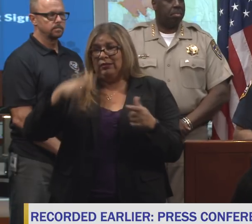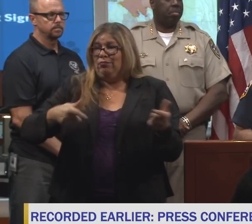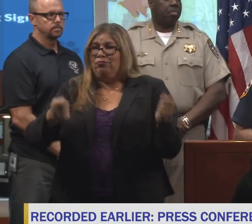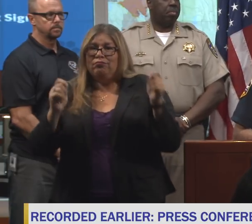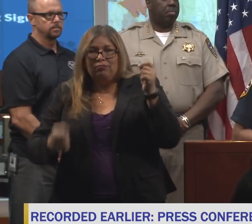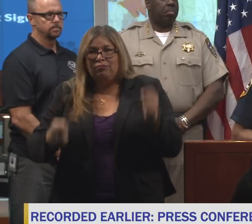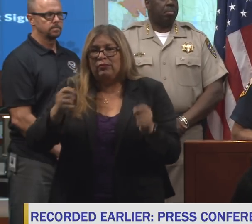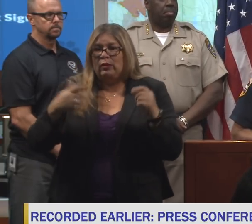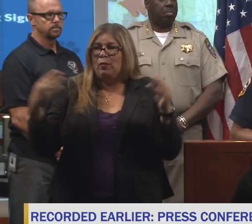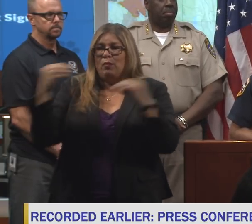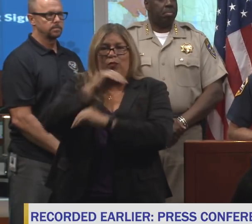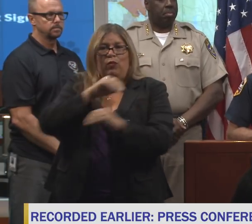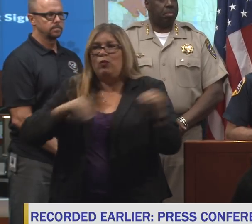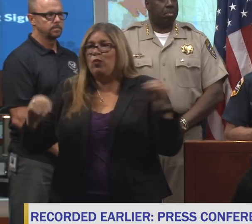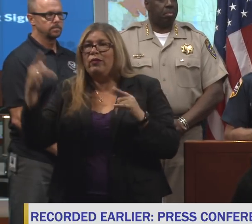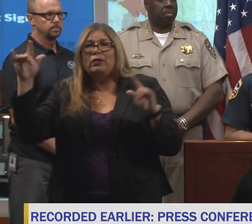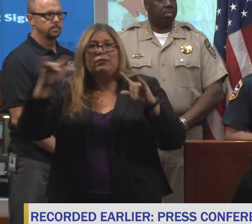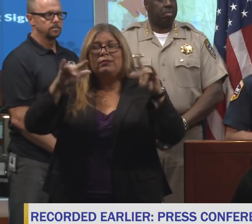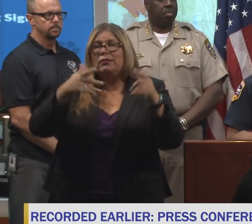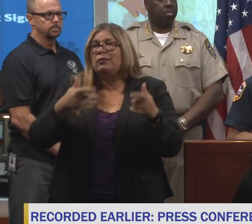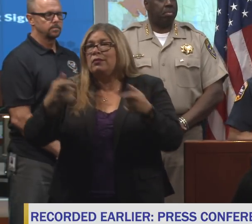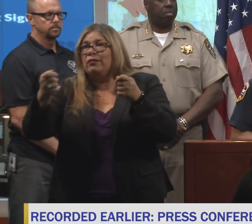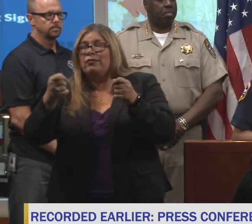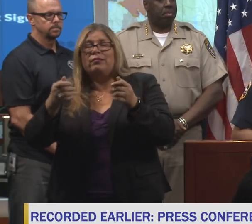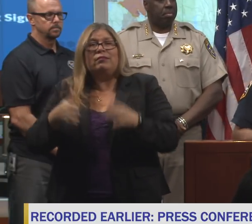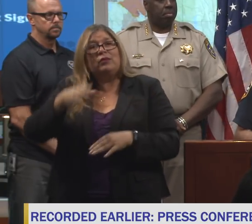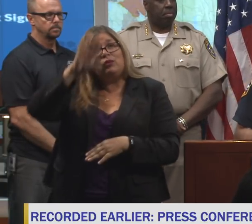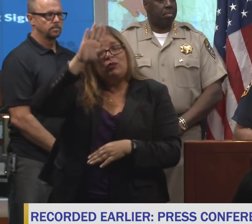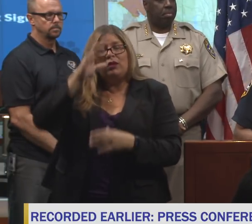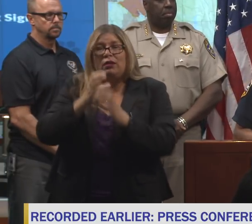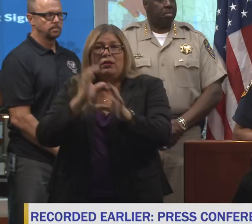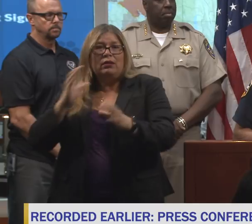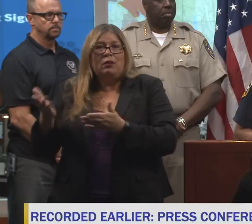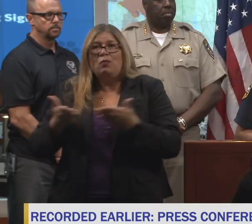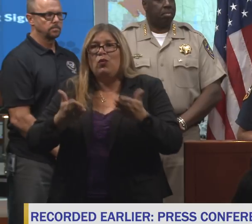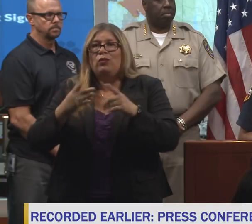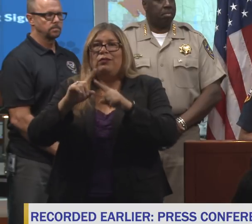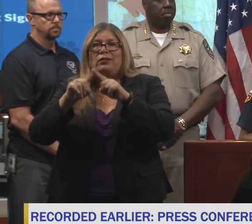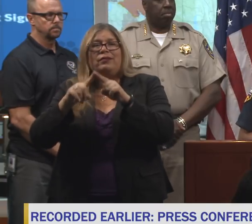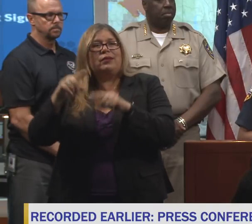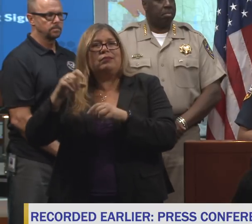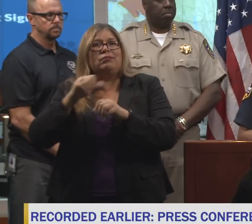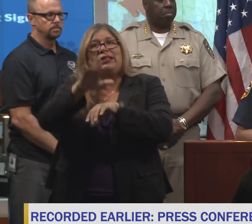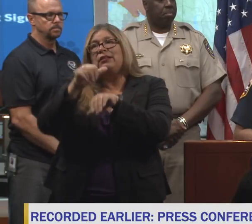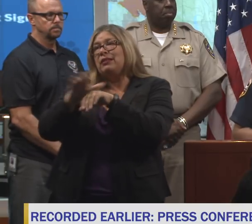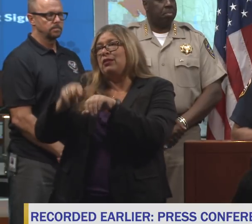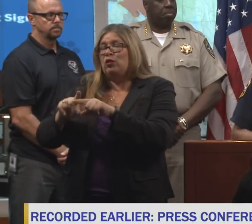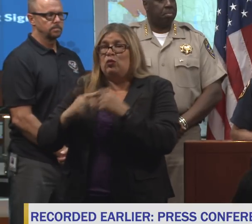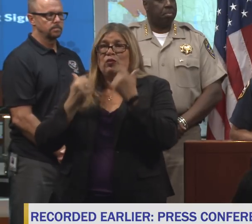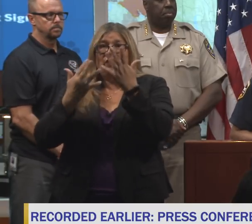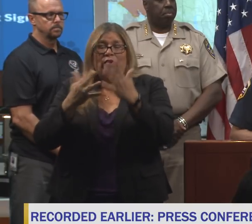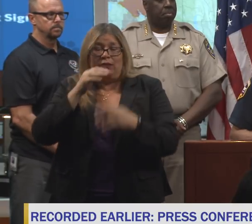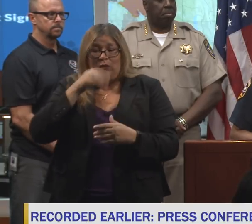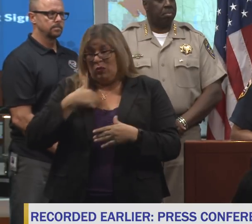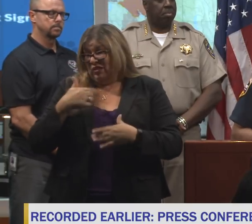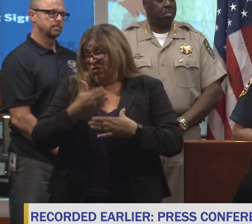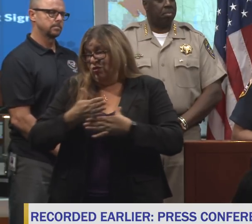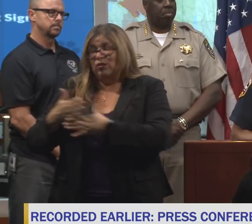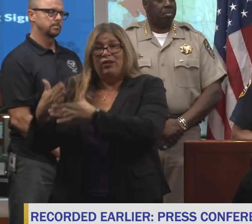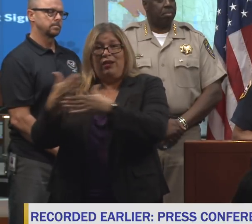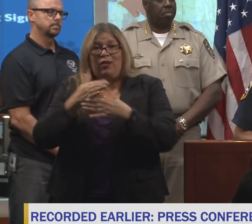moving aircraft and resources from fire to fire and sharing those critical resources, not only within California, but with our